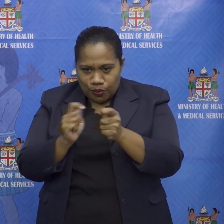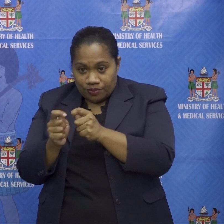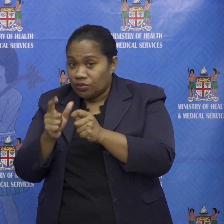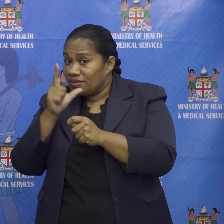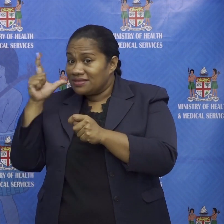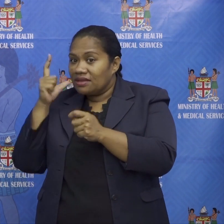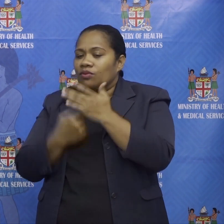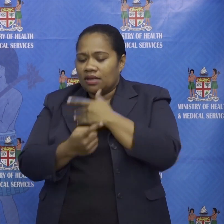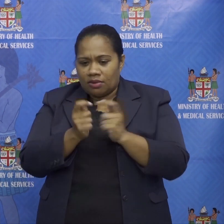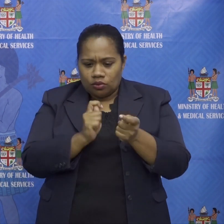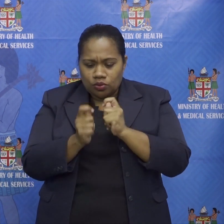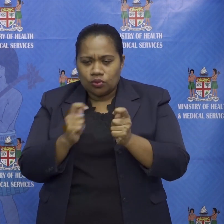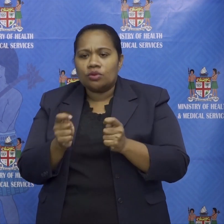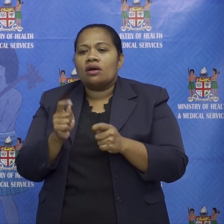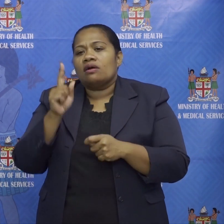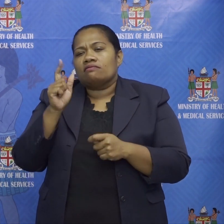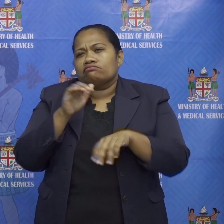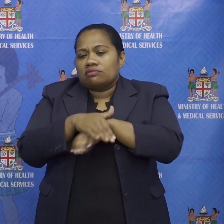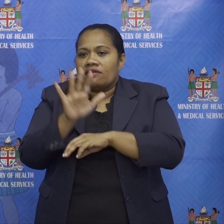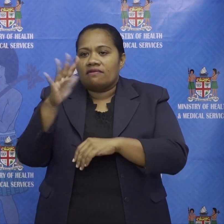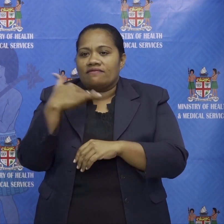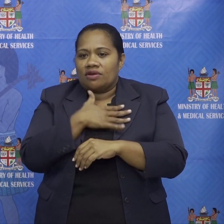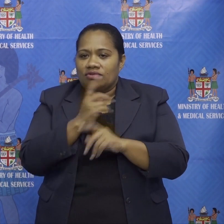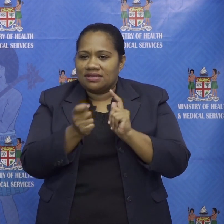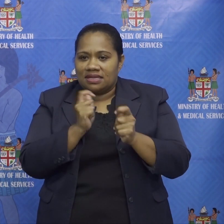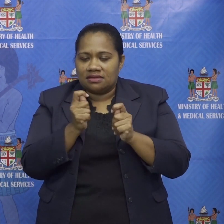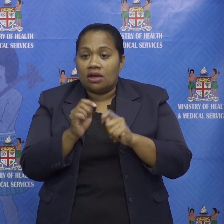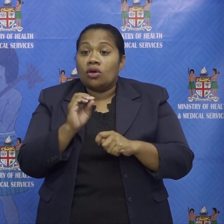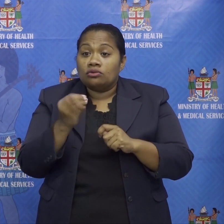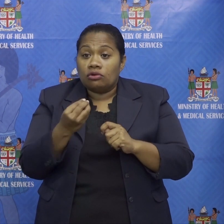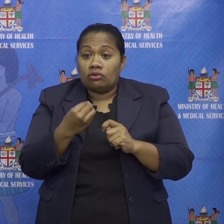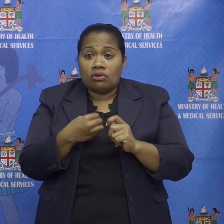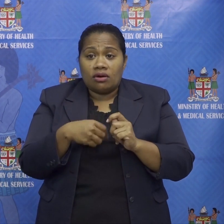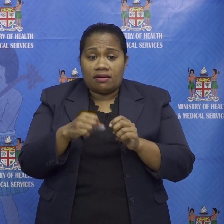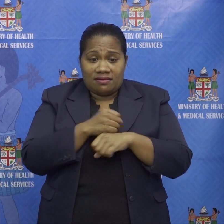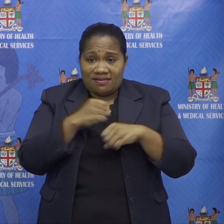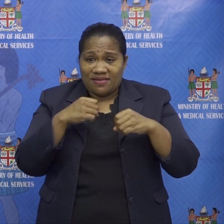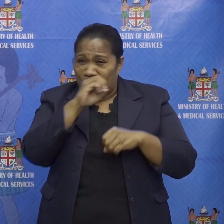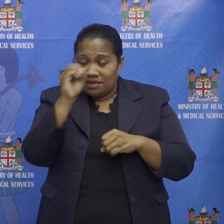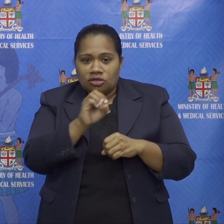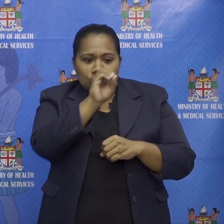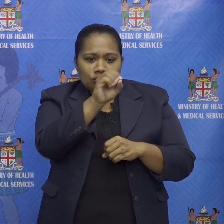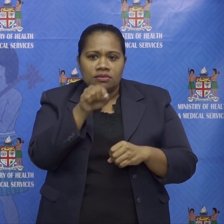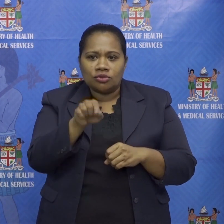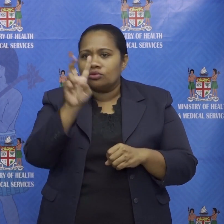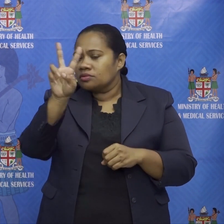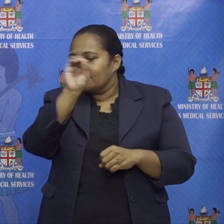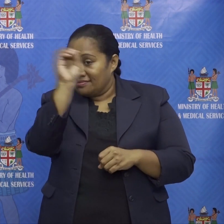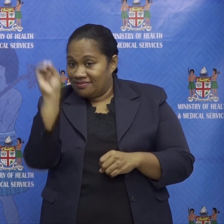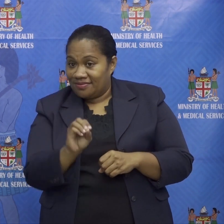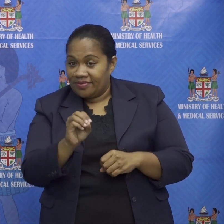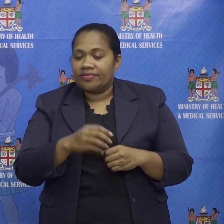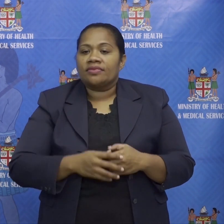over 500 tests our test positivity overall is 0.2 percent and our um seven-day